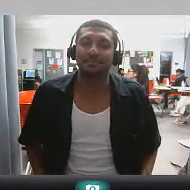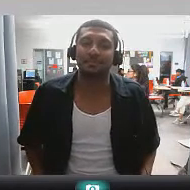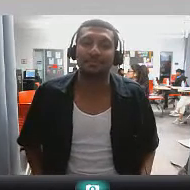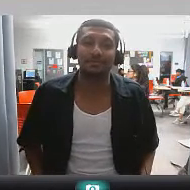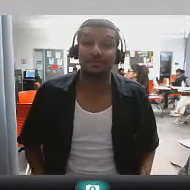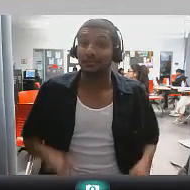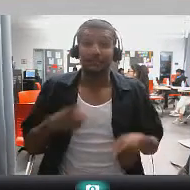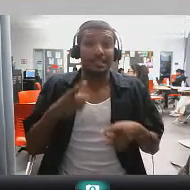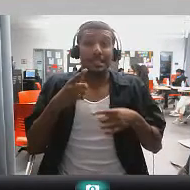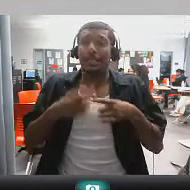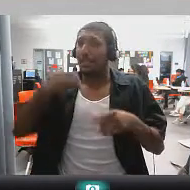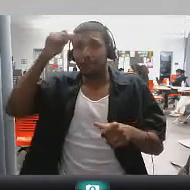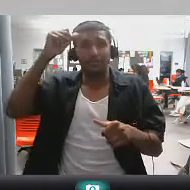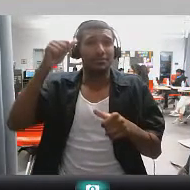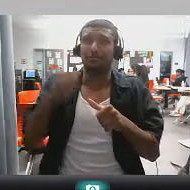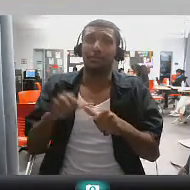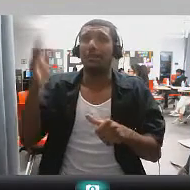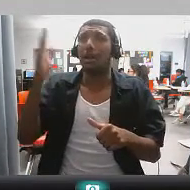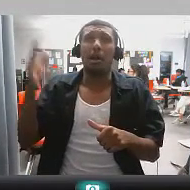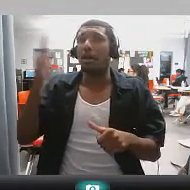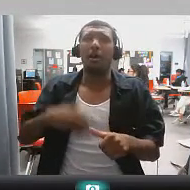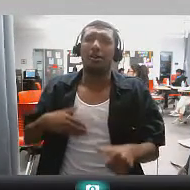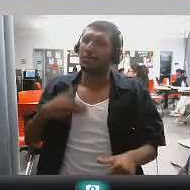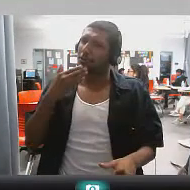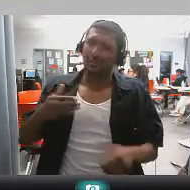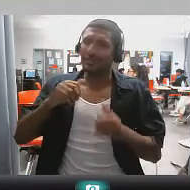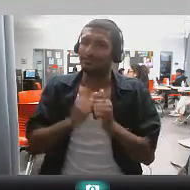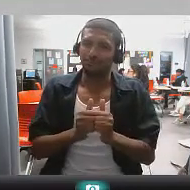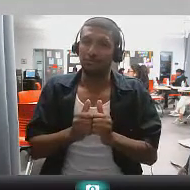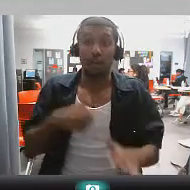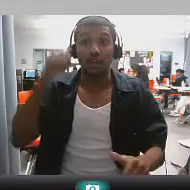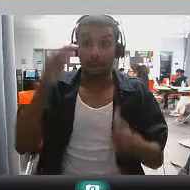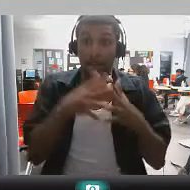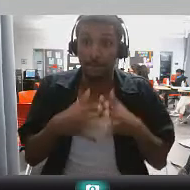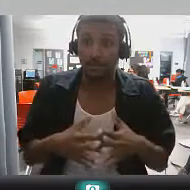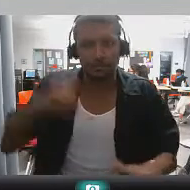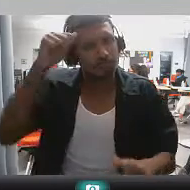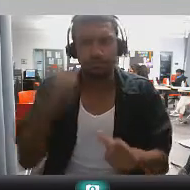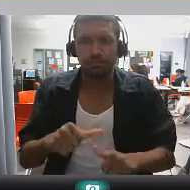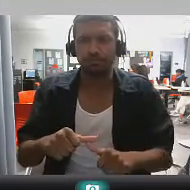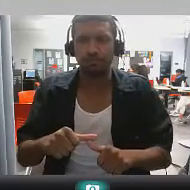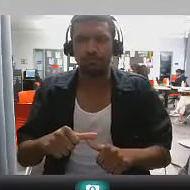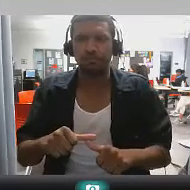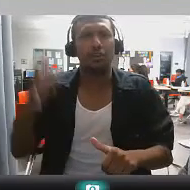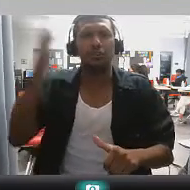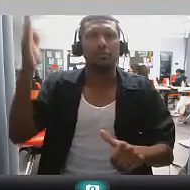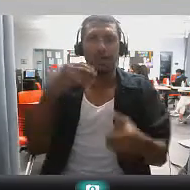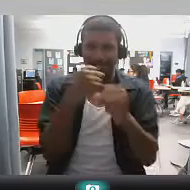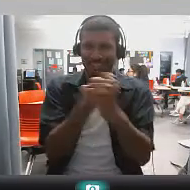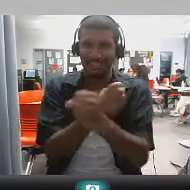Can't even remember the last time I saw a game this good Americans will remember Americans will go back to the finest statistic the last time